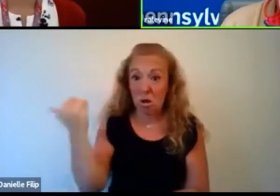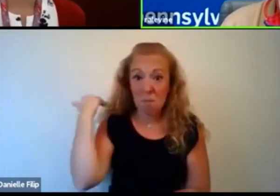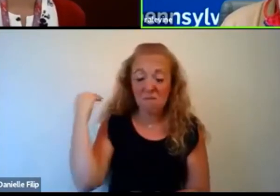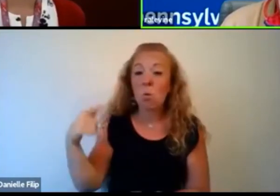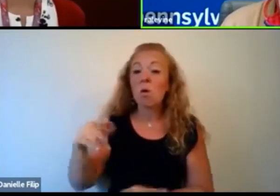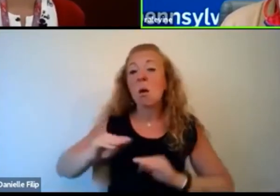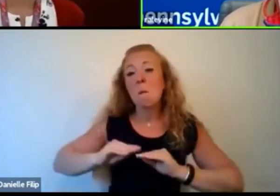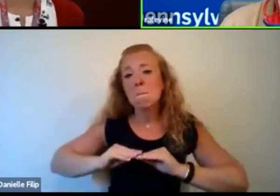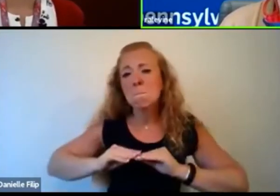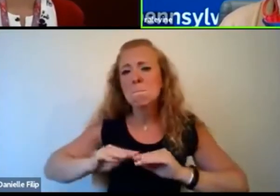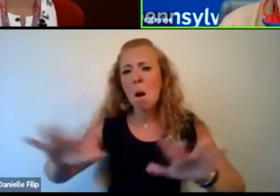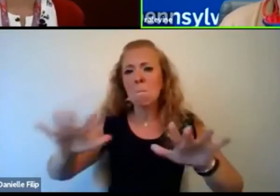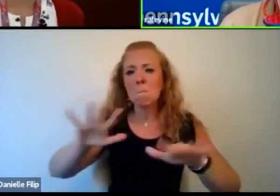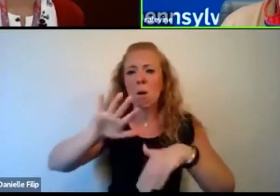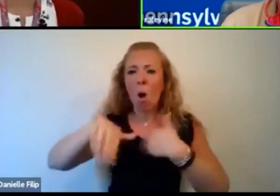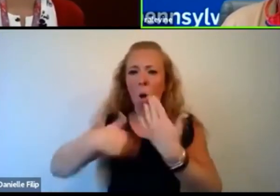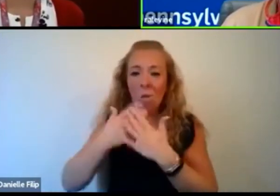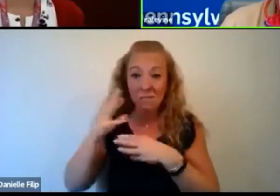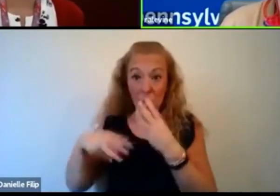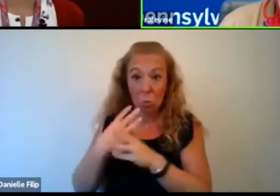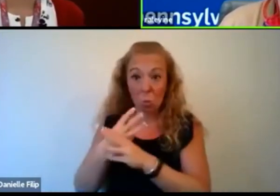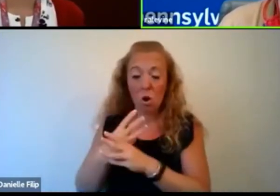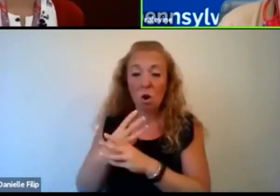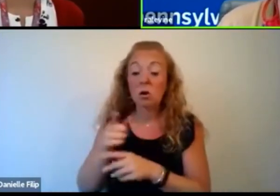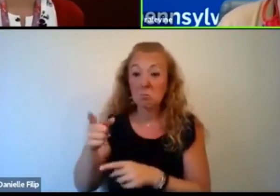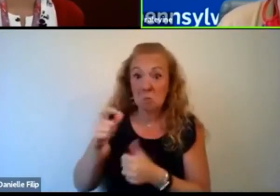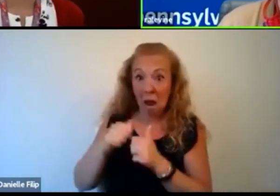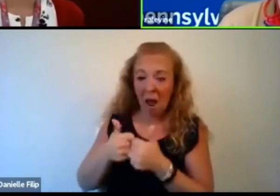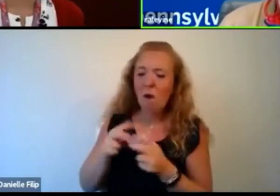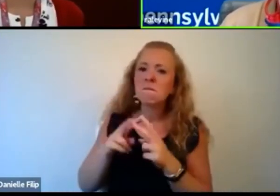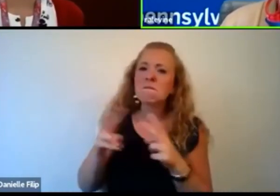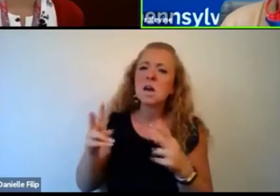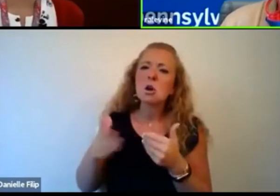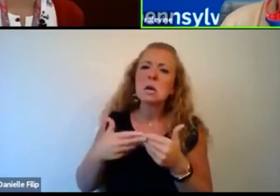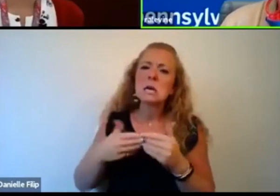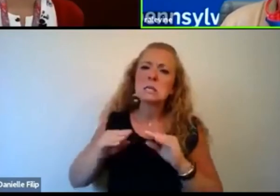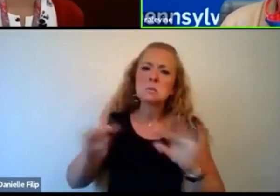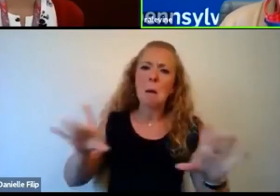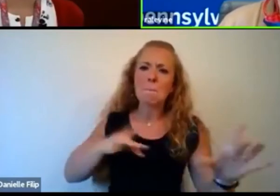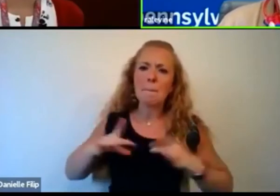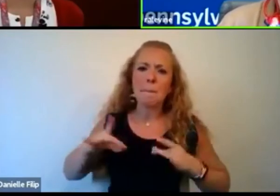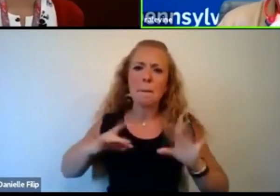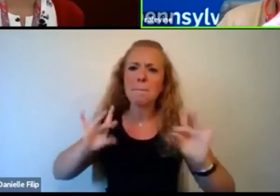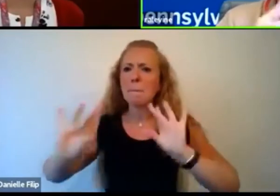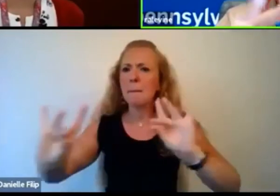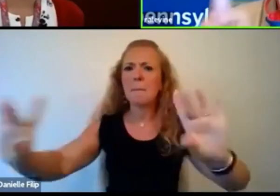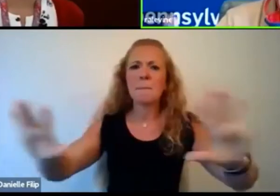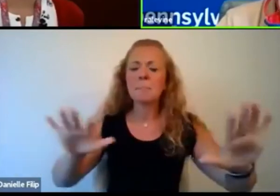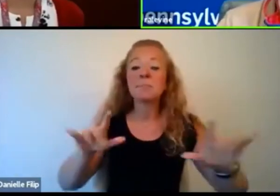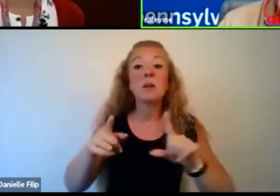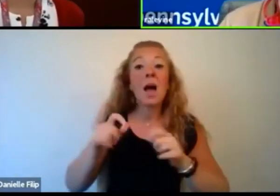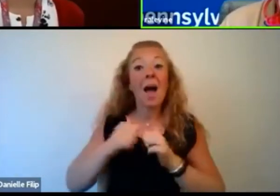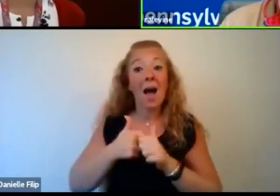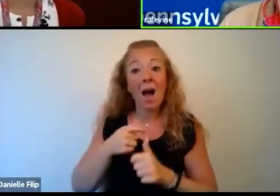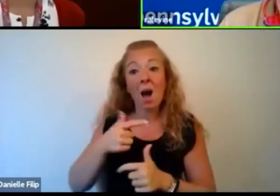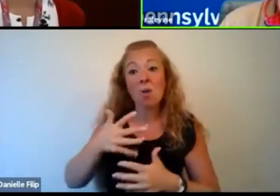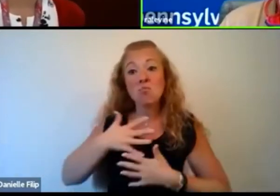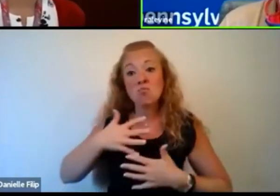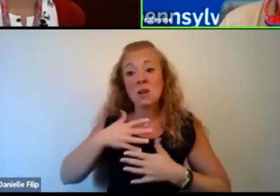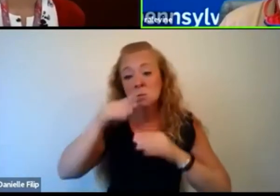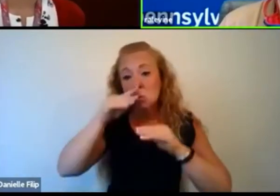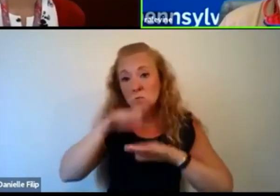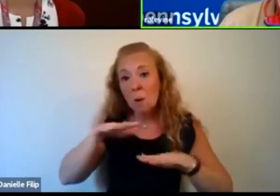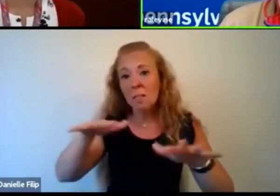of characteristics that allow it to do that. It's very contagious. Um, it is spread from a respiratory droplet. So Ebola,